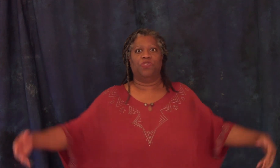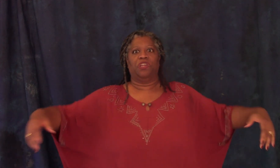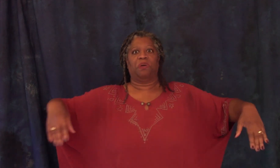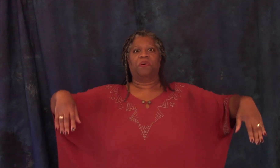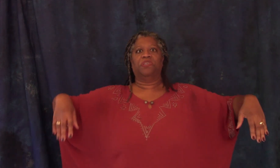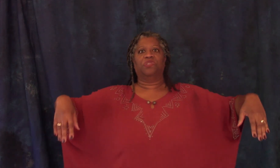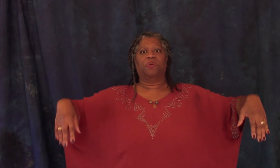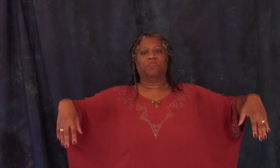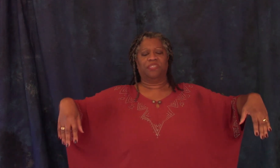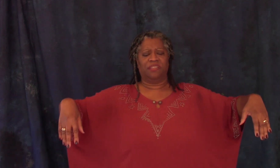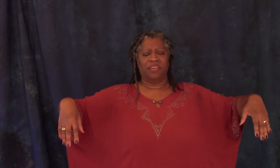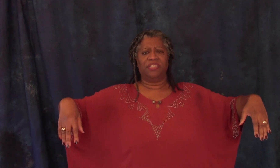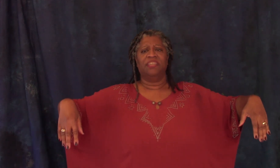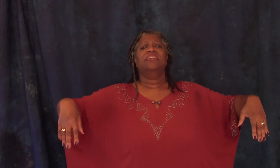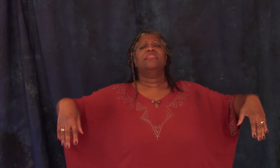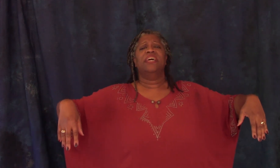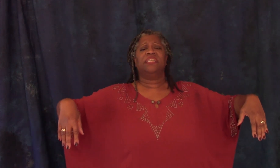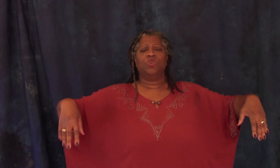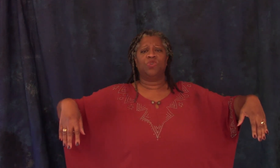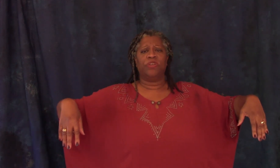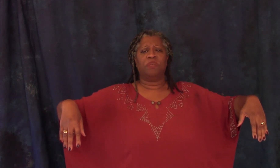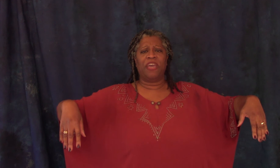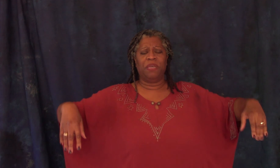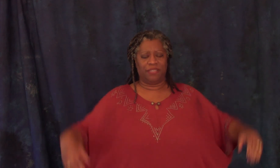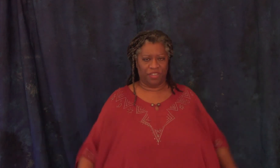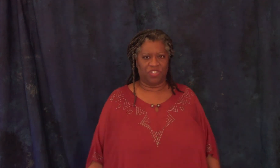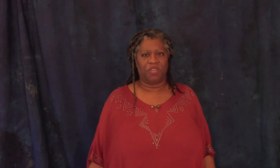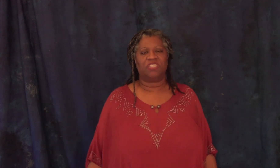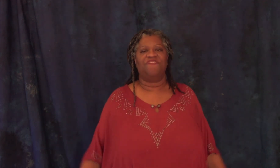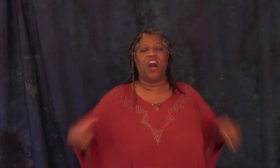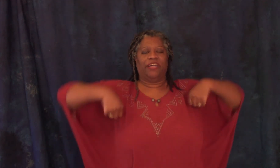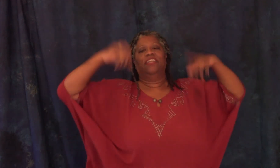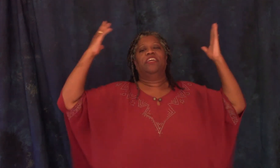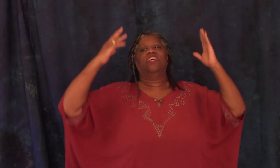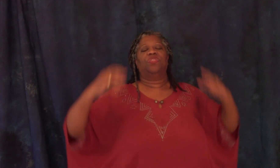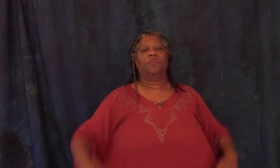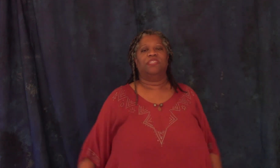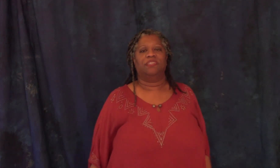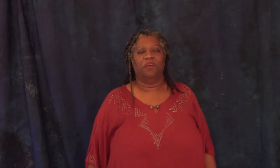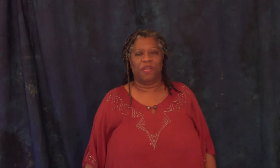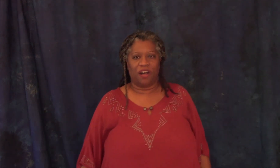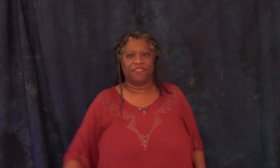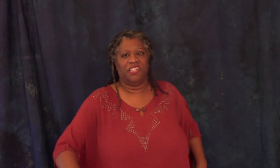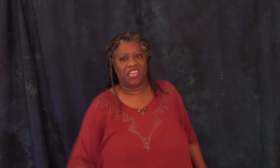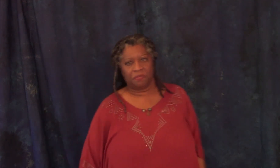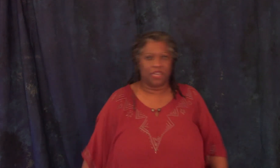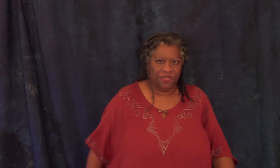sitting up on his throat he said this this is who's going to debate me they said yes your majesty fine he threw his ermine off and he came down with